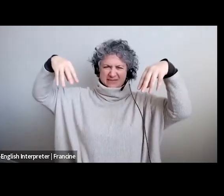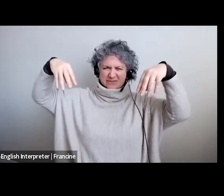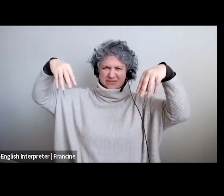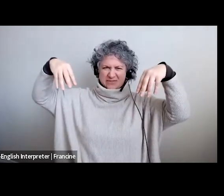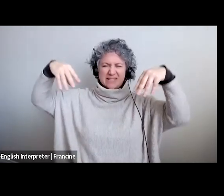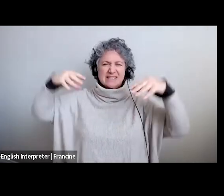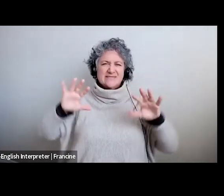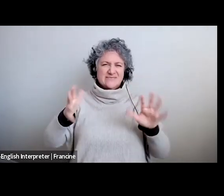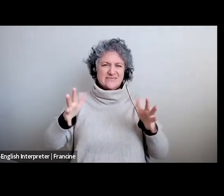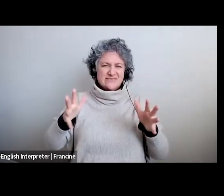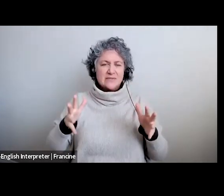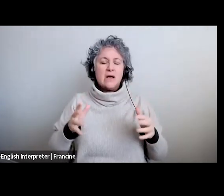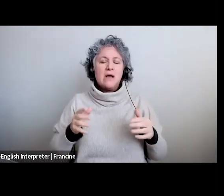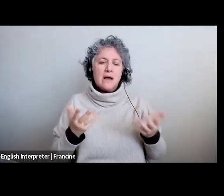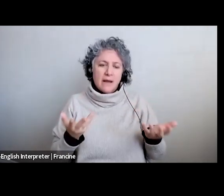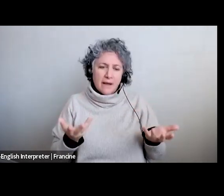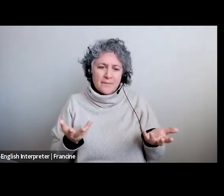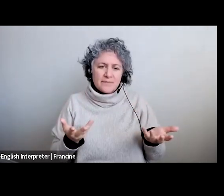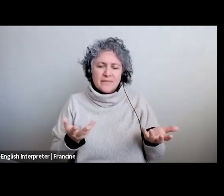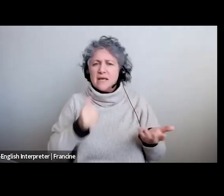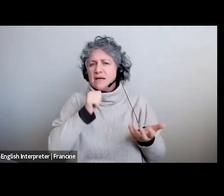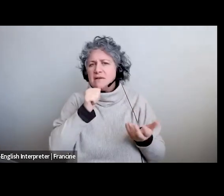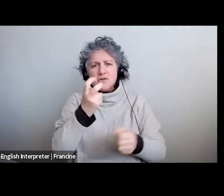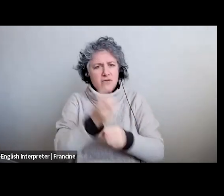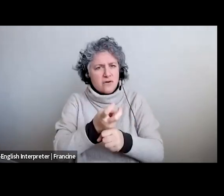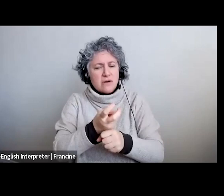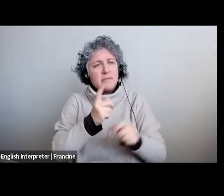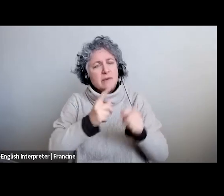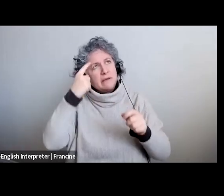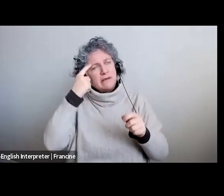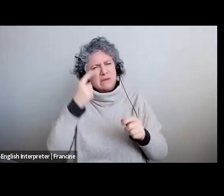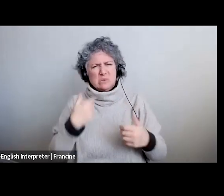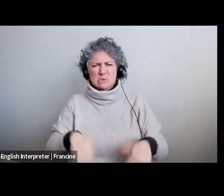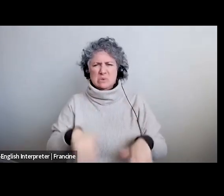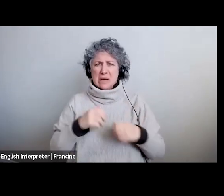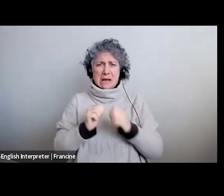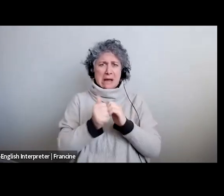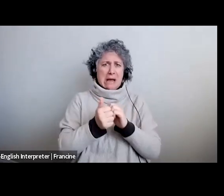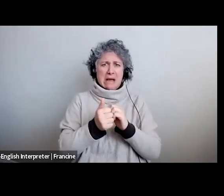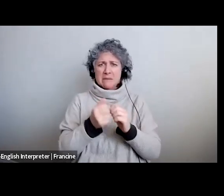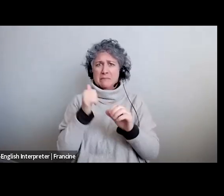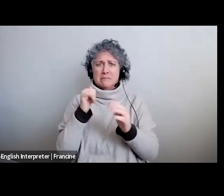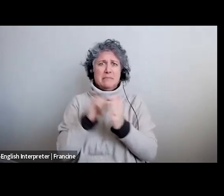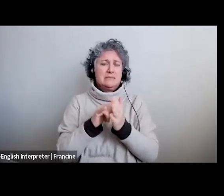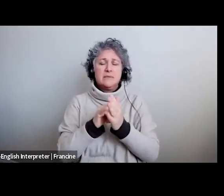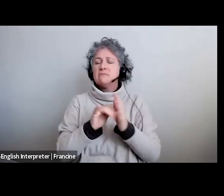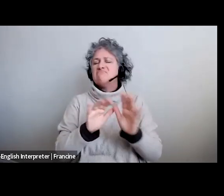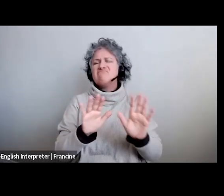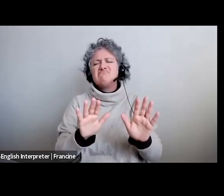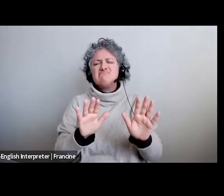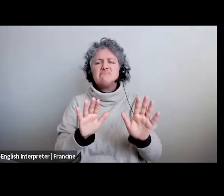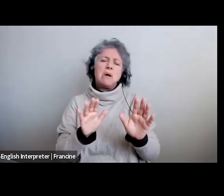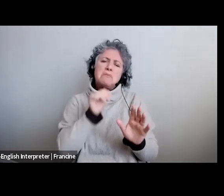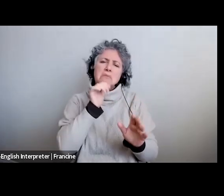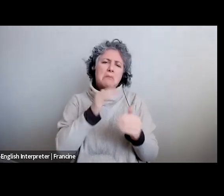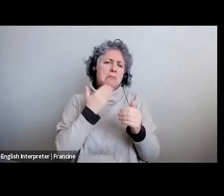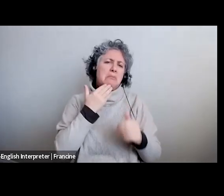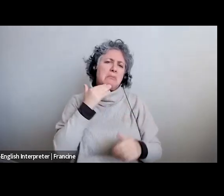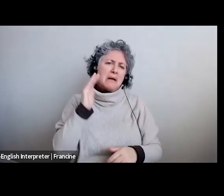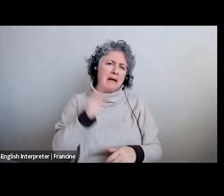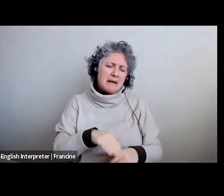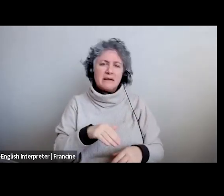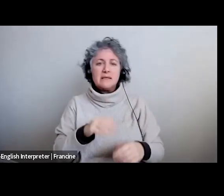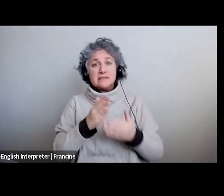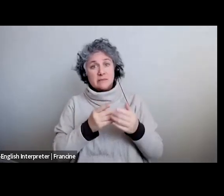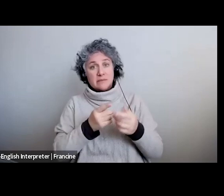i think uh i don't think it's as hard to do as people think it is you know really if you're using you some of you may not have